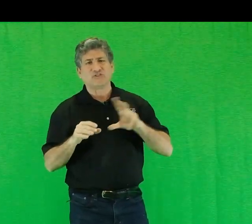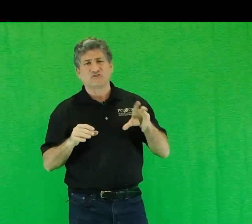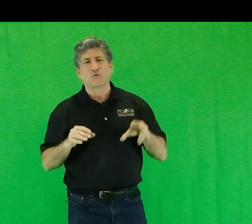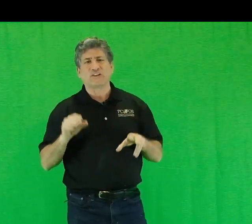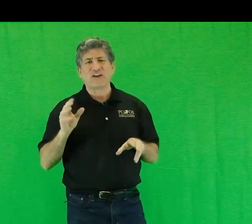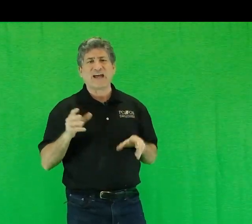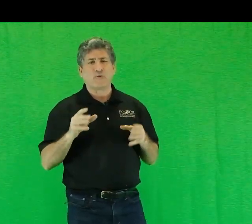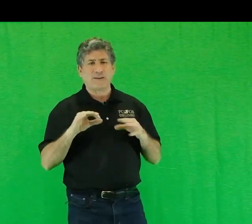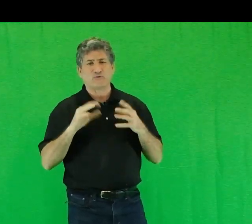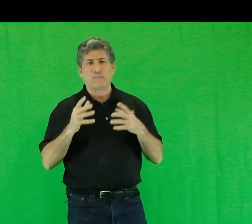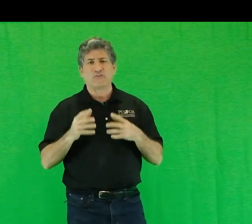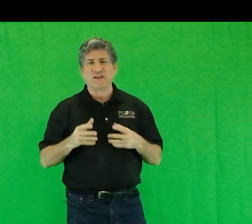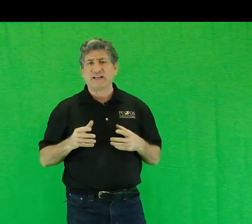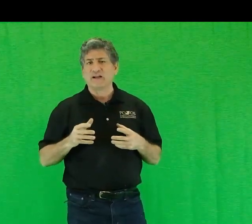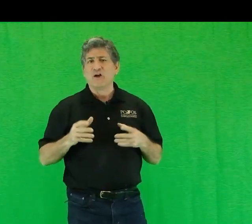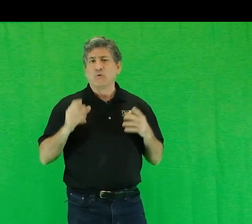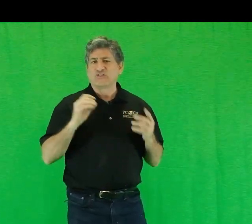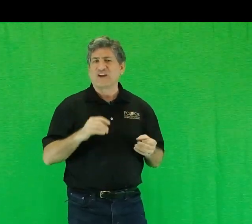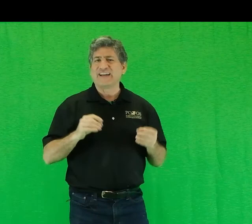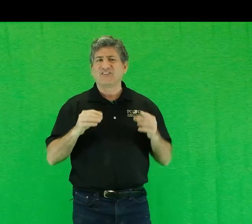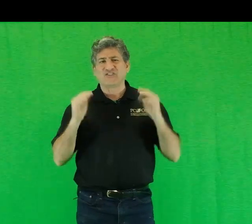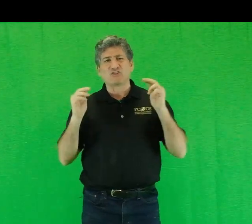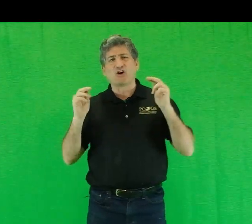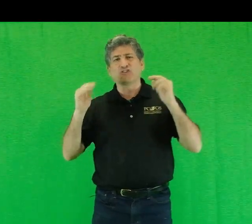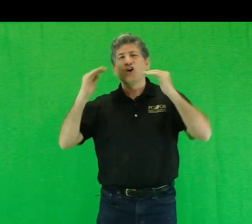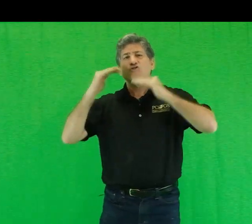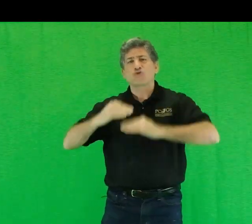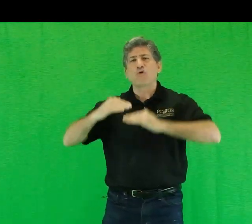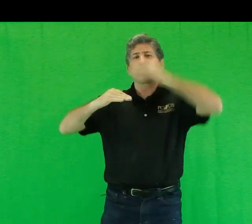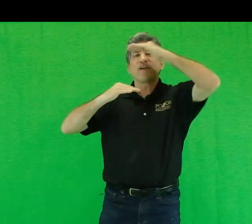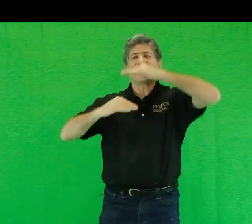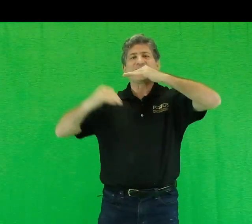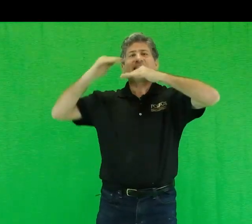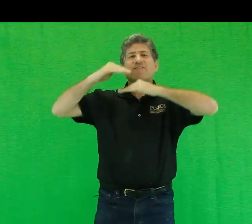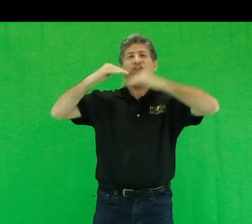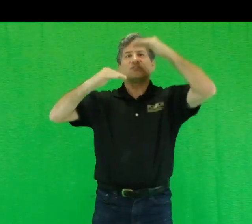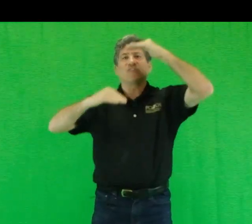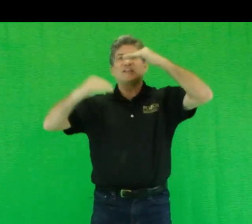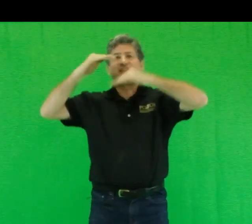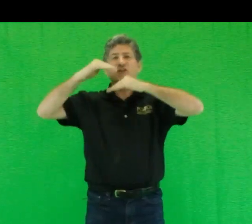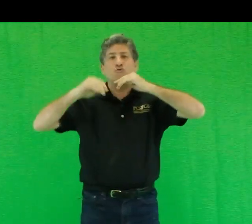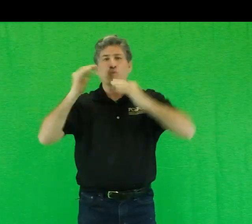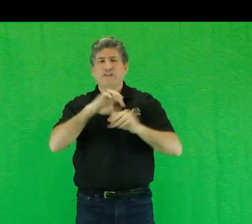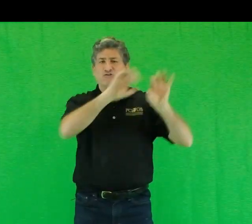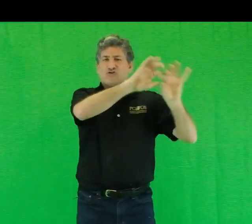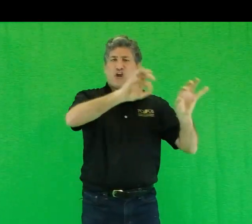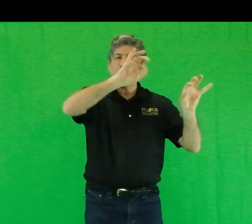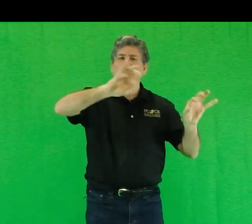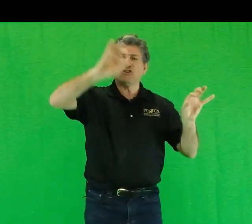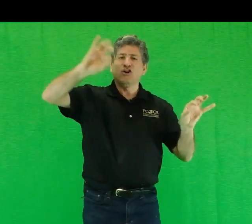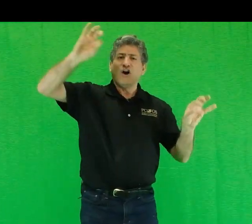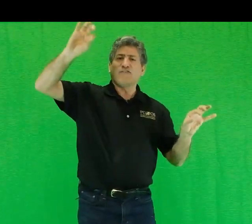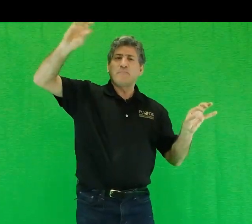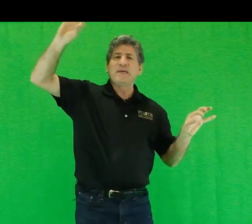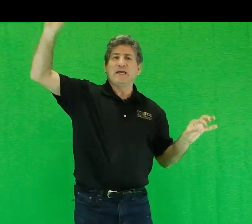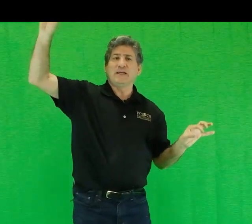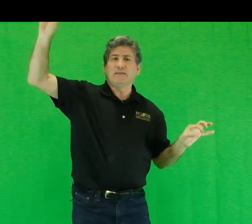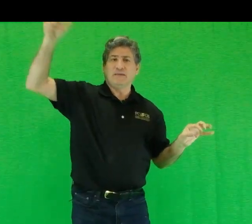distorted diagrams representing what scientists had called trophic levels in the great chain of being in